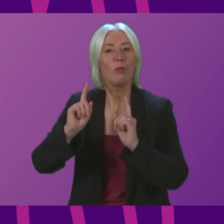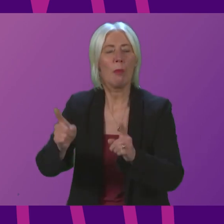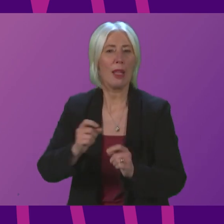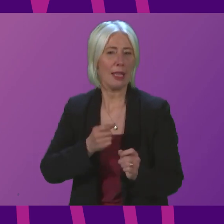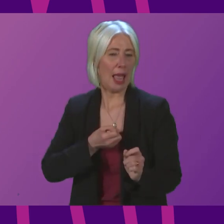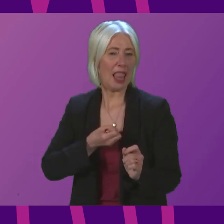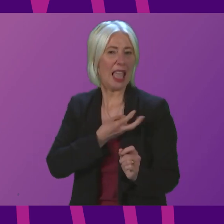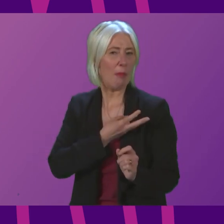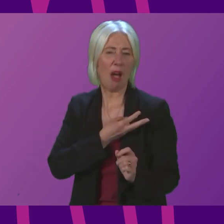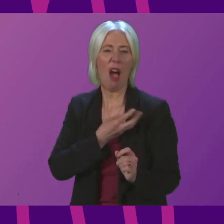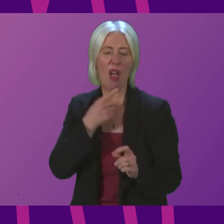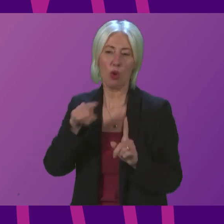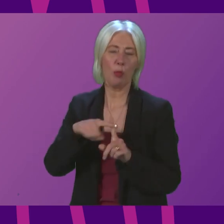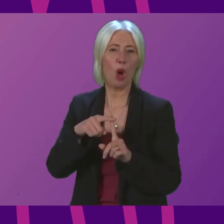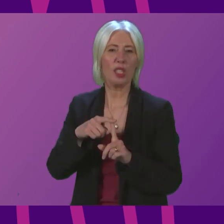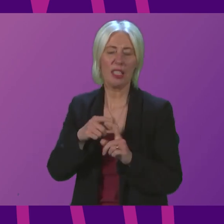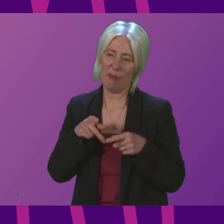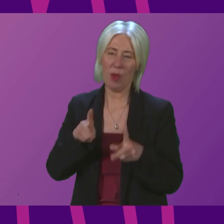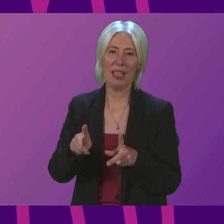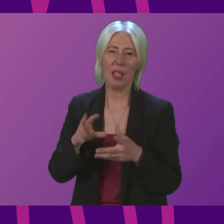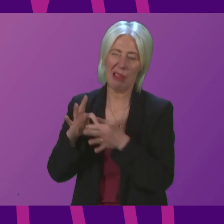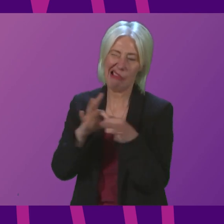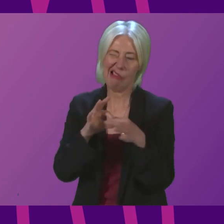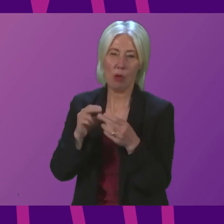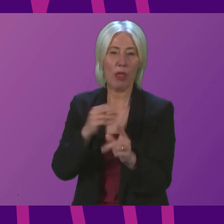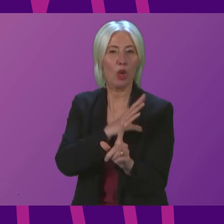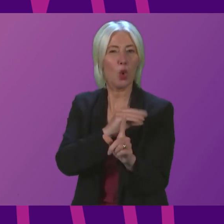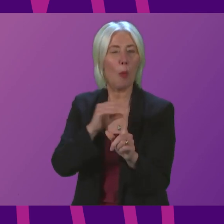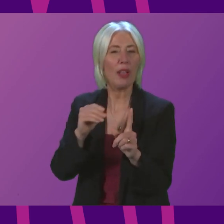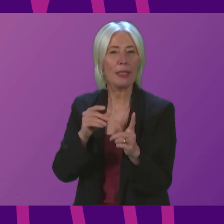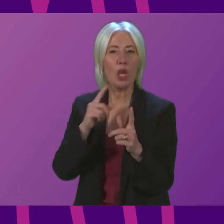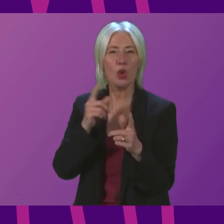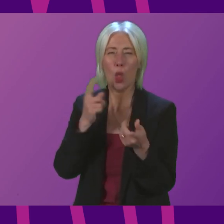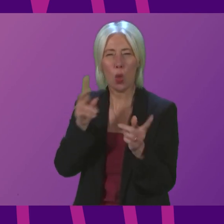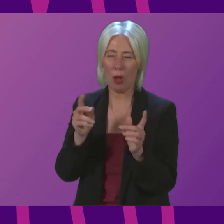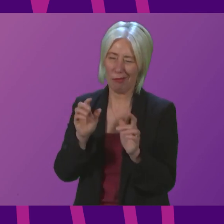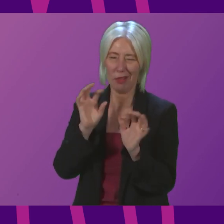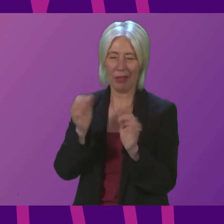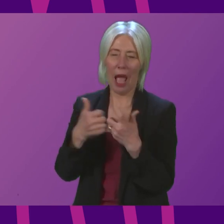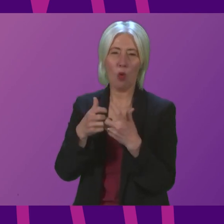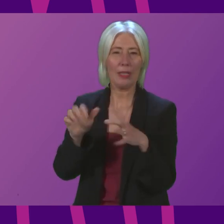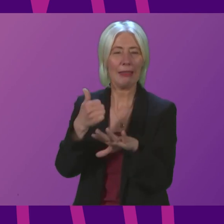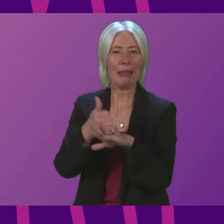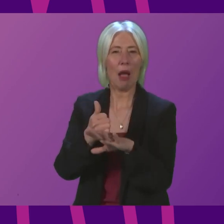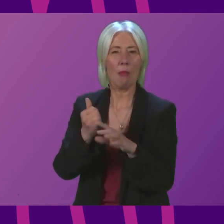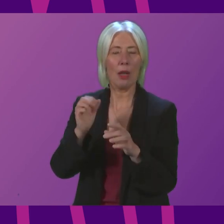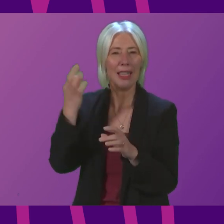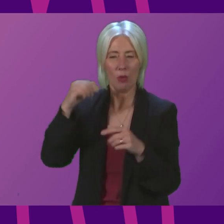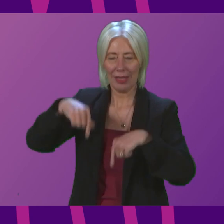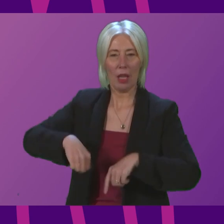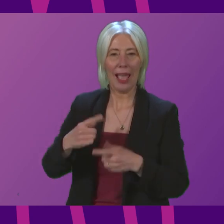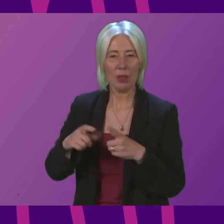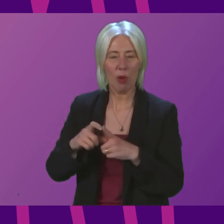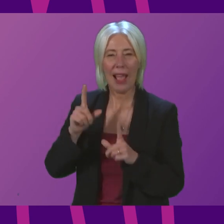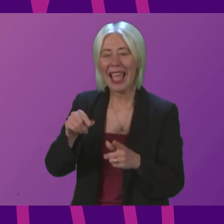put these positive measures at risk by colluding with the Tories to cobble together an administration? Can the Deputy First